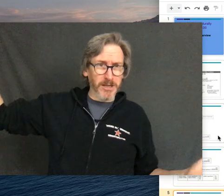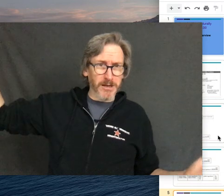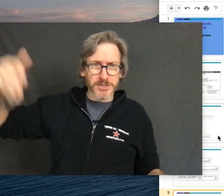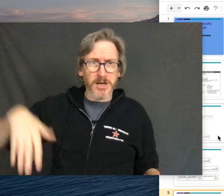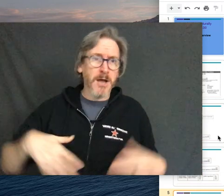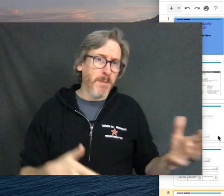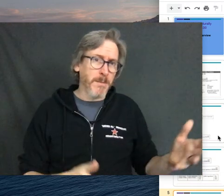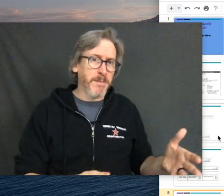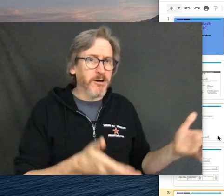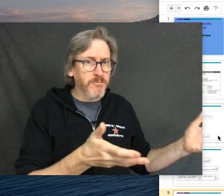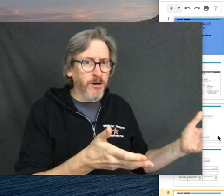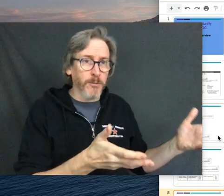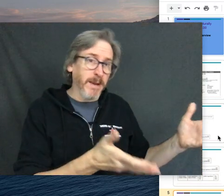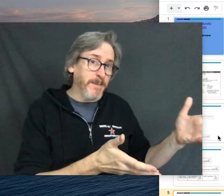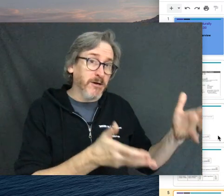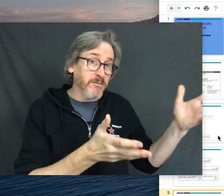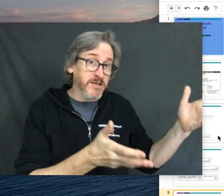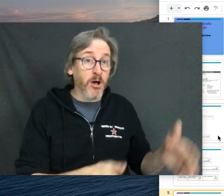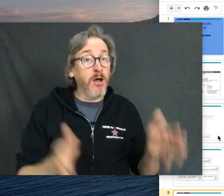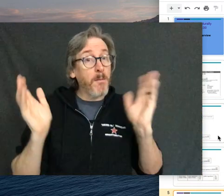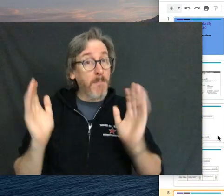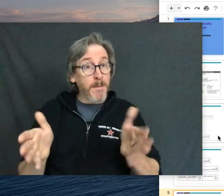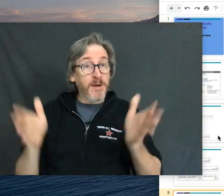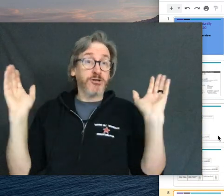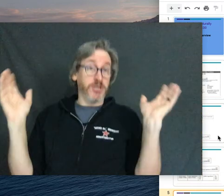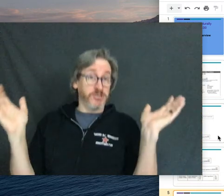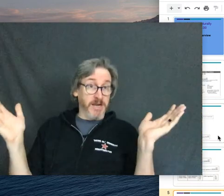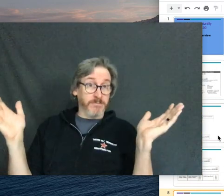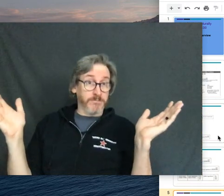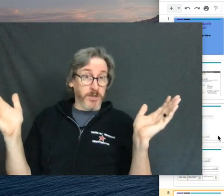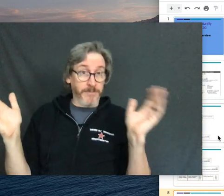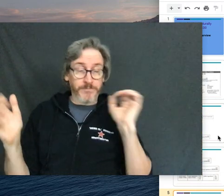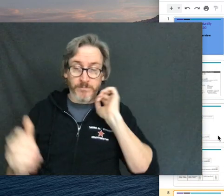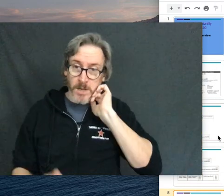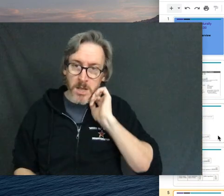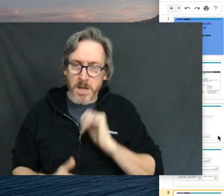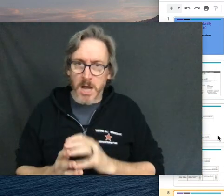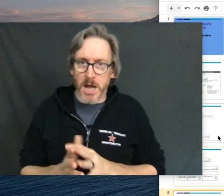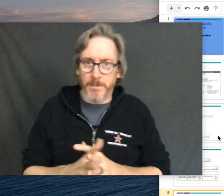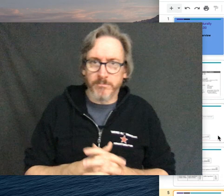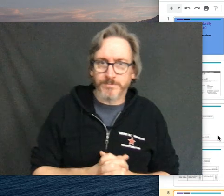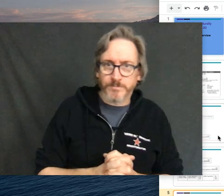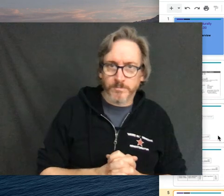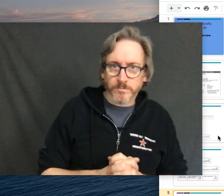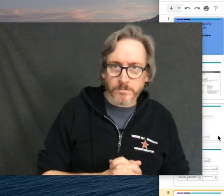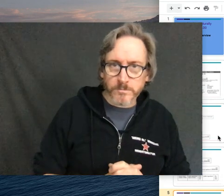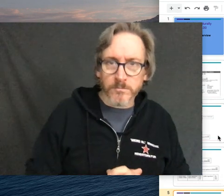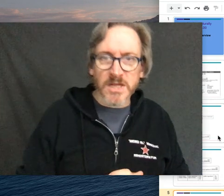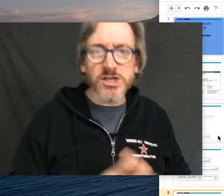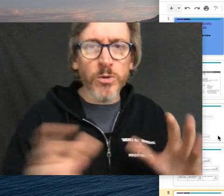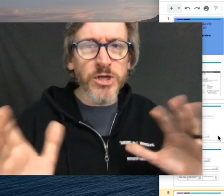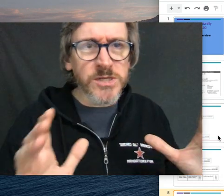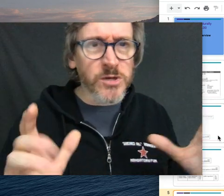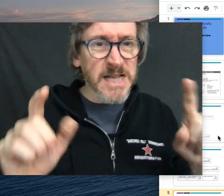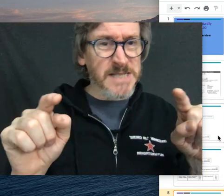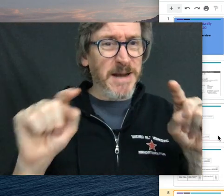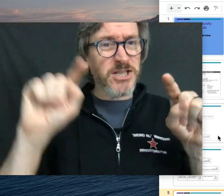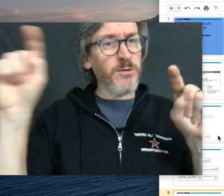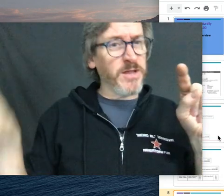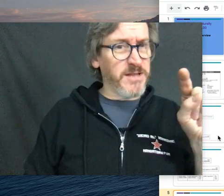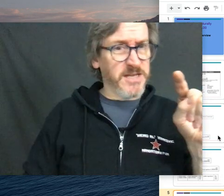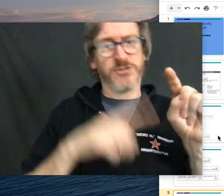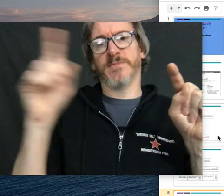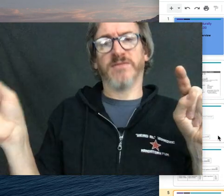really large, mama bear, or baby bear, really small, mama bear, just right. Okay. Um, so we'll use those,